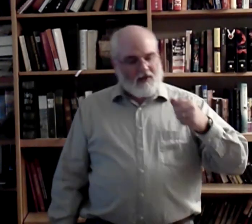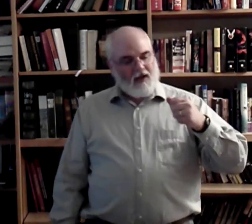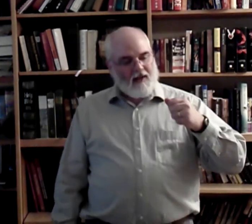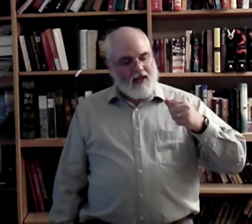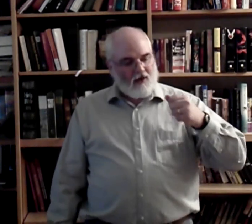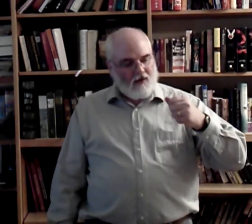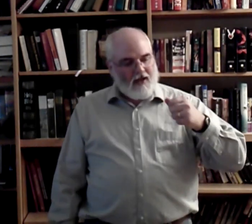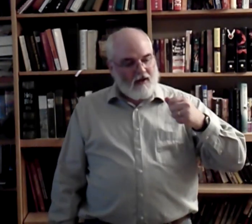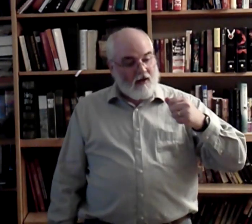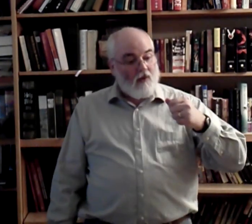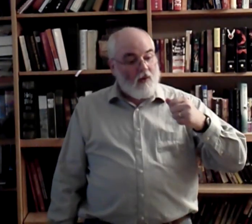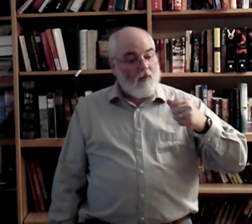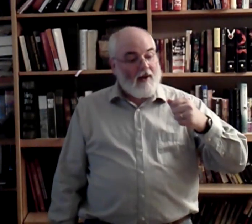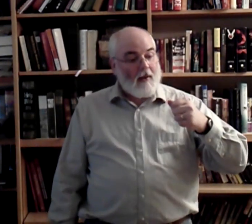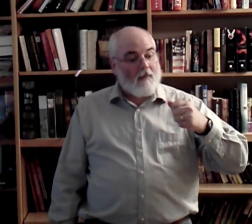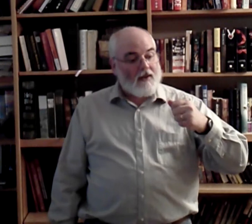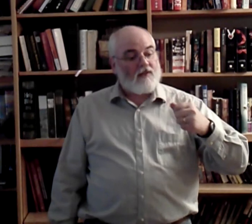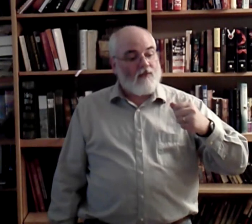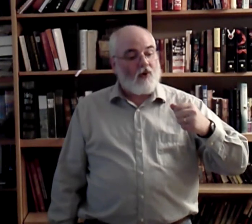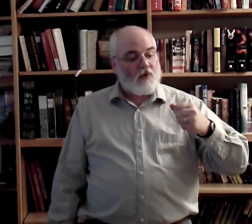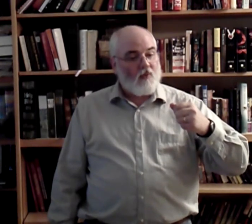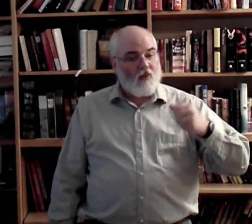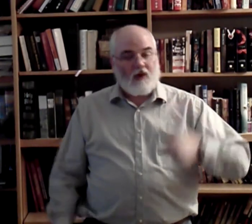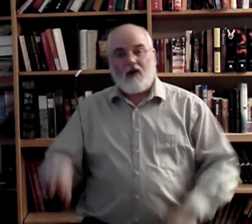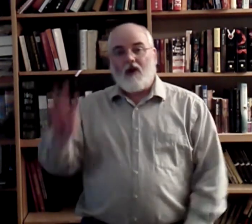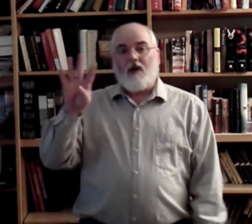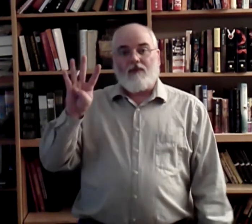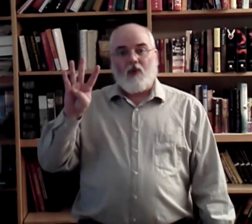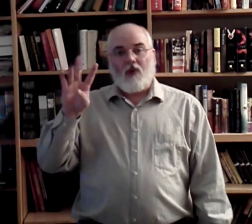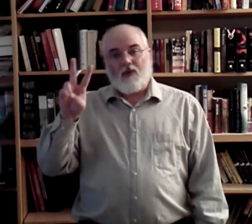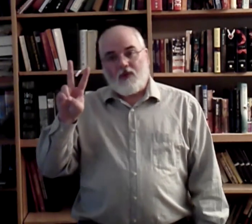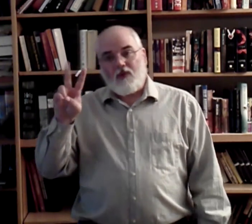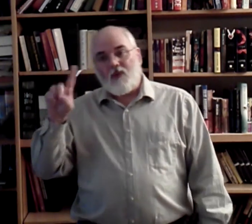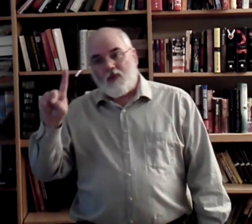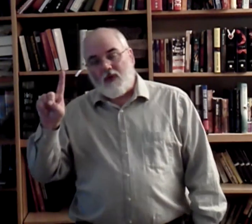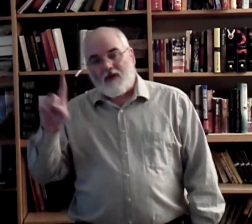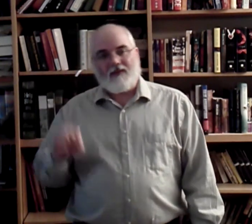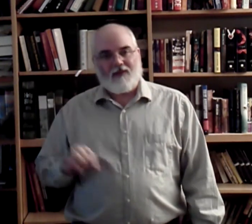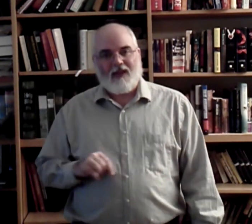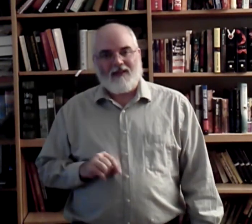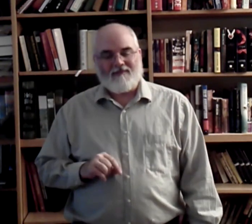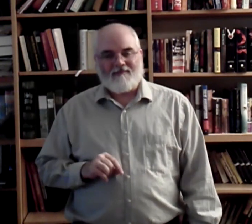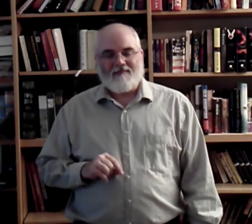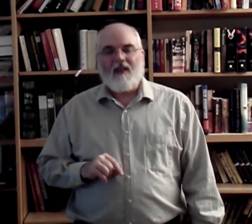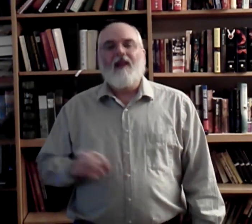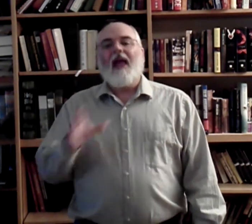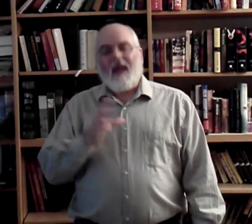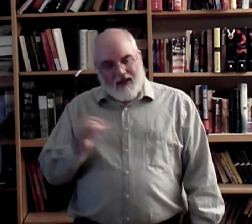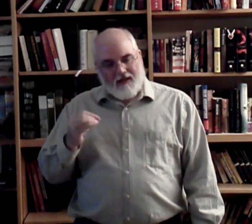your name tag, look at it, and go, oh, my number is 421. 421. 421. 421. Okay? And,